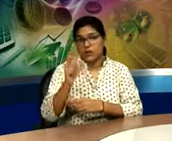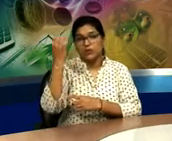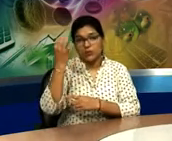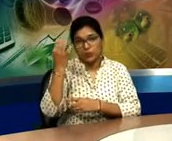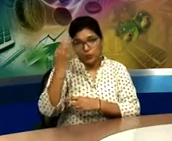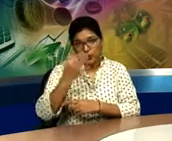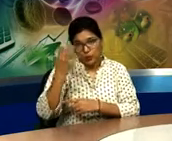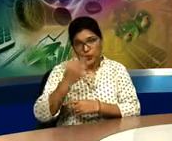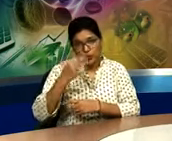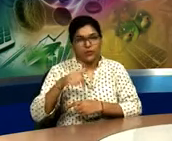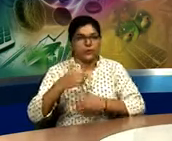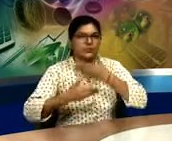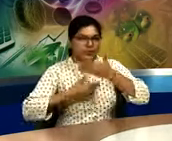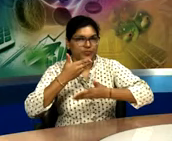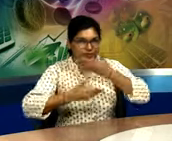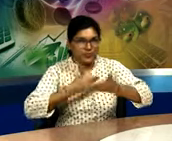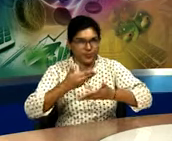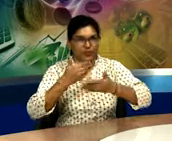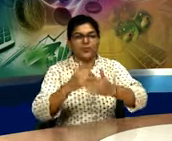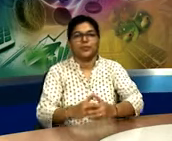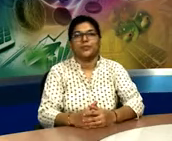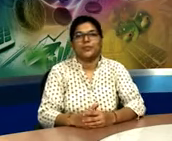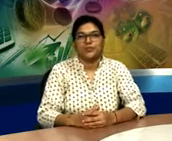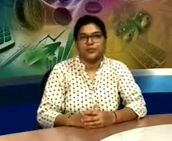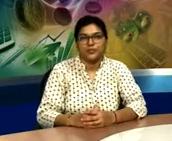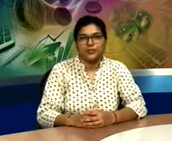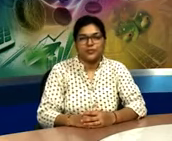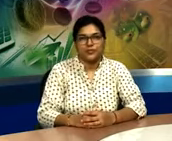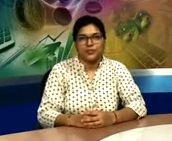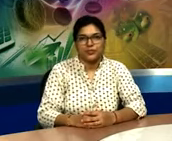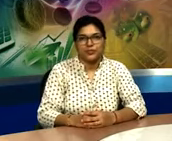First let us do new words from the lesson.